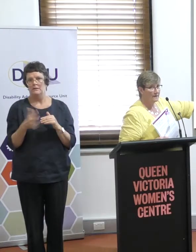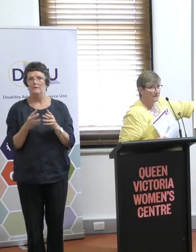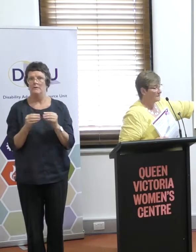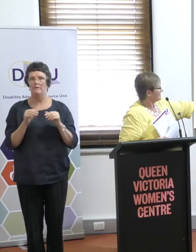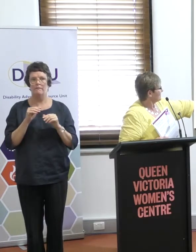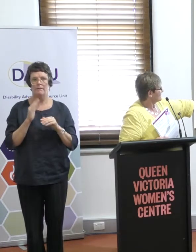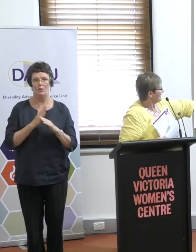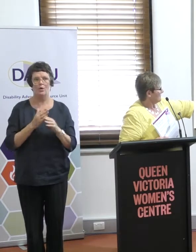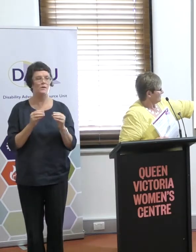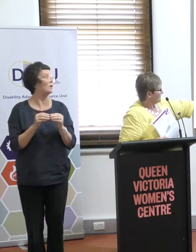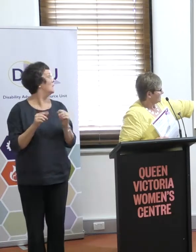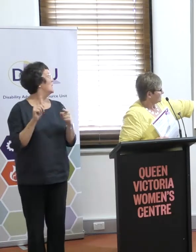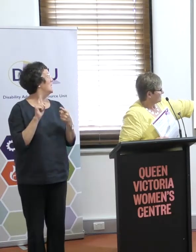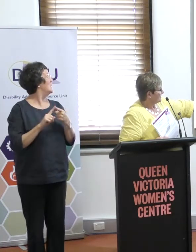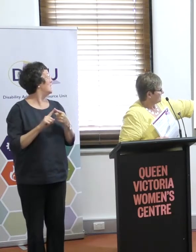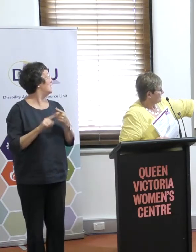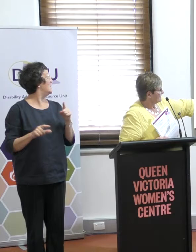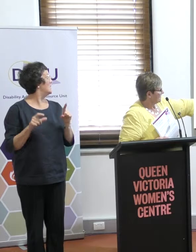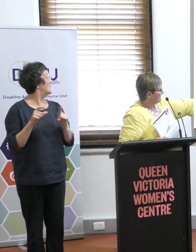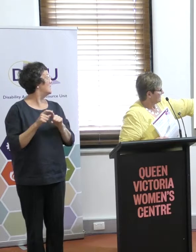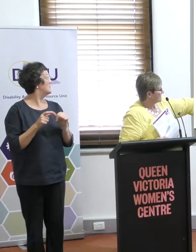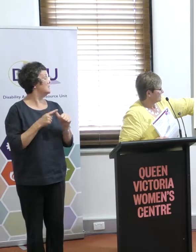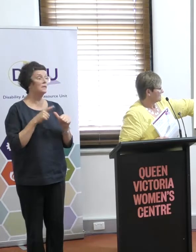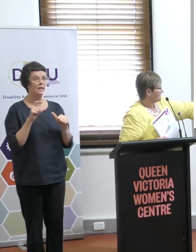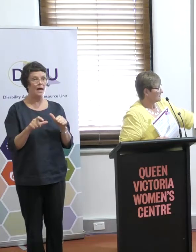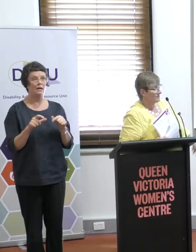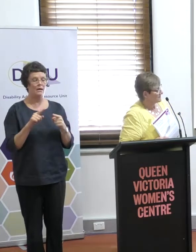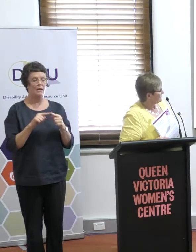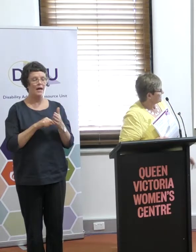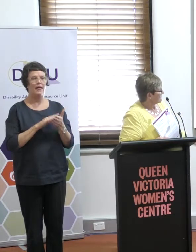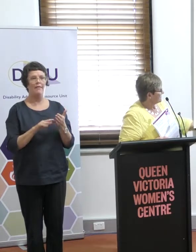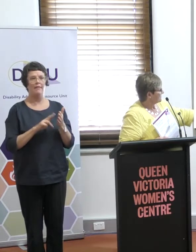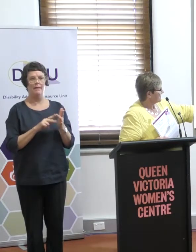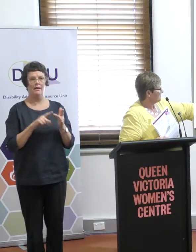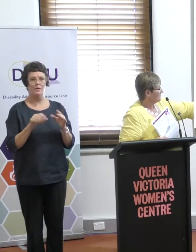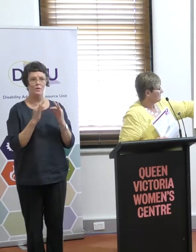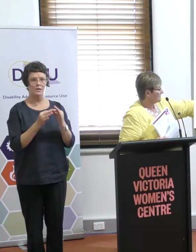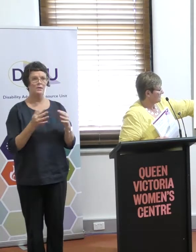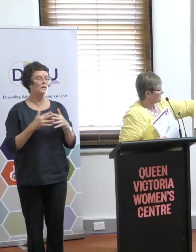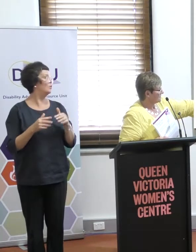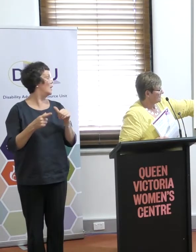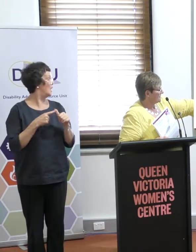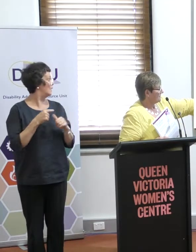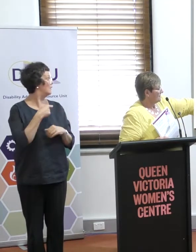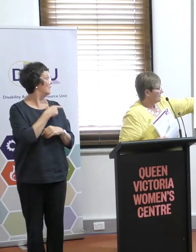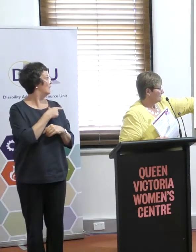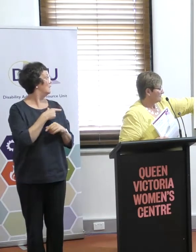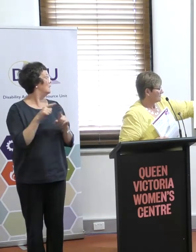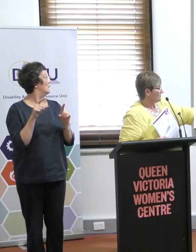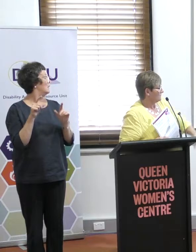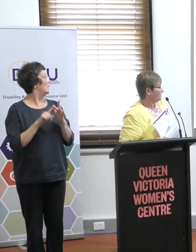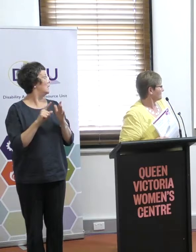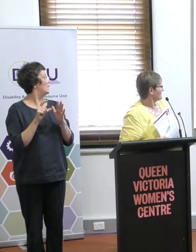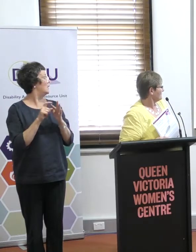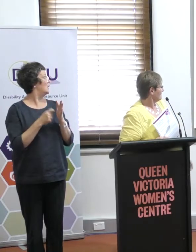an ethnic disability organisation in WA. Intellectual Disability Rights Service in New South Wales. Queensland Advocacy Inc. And